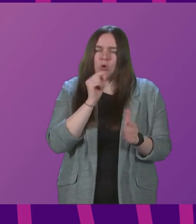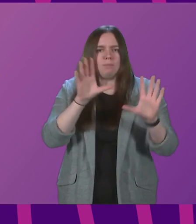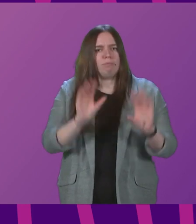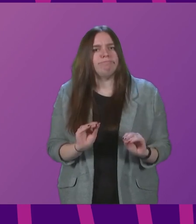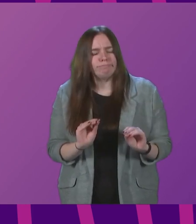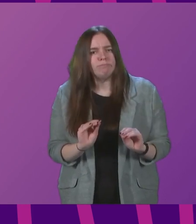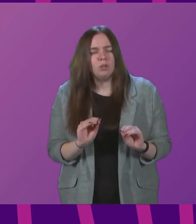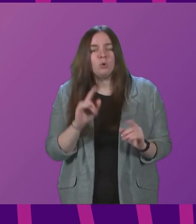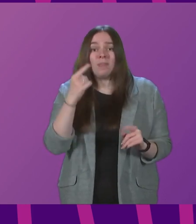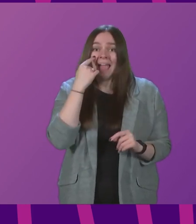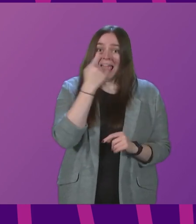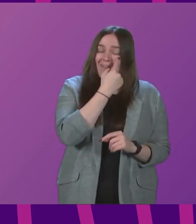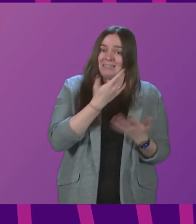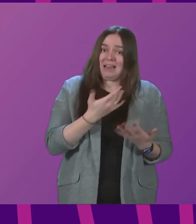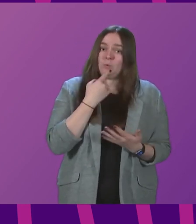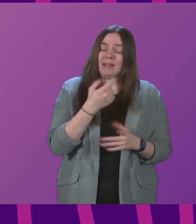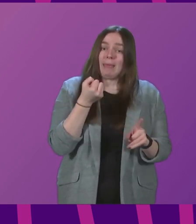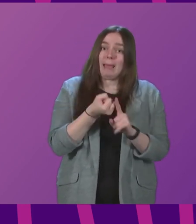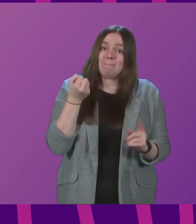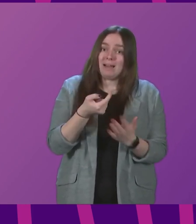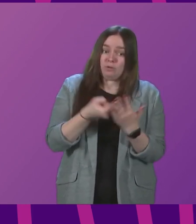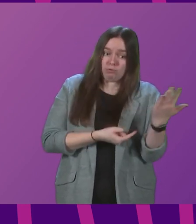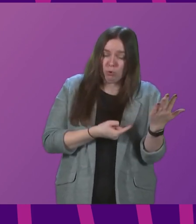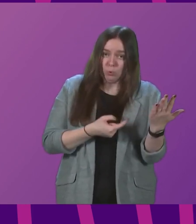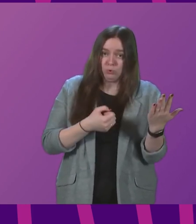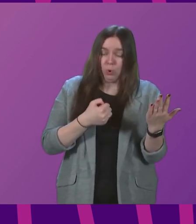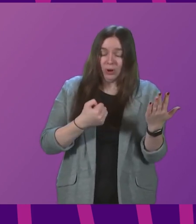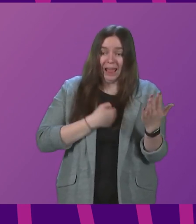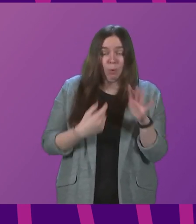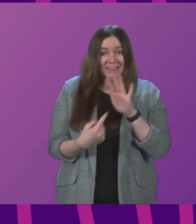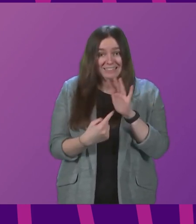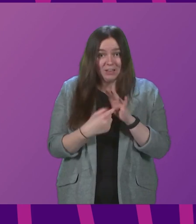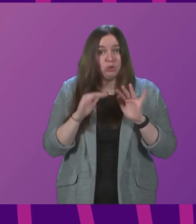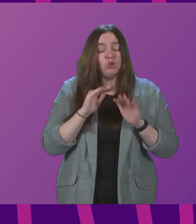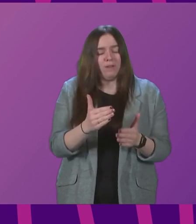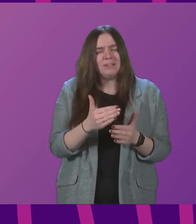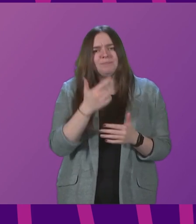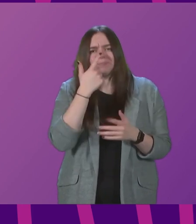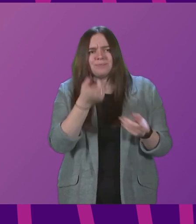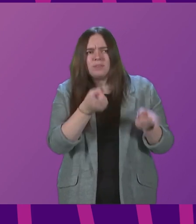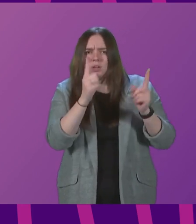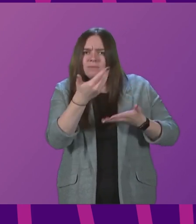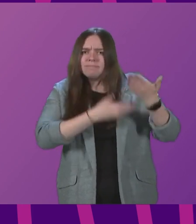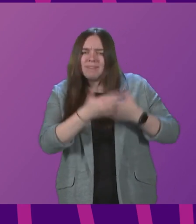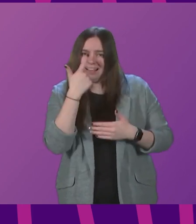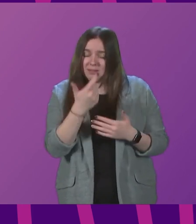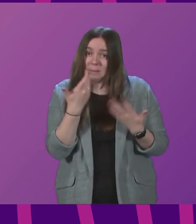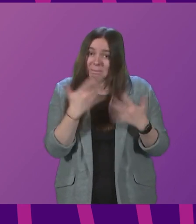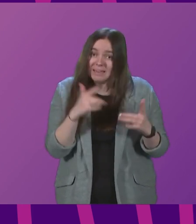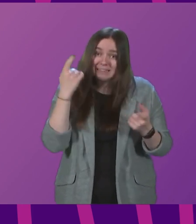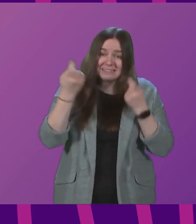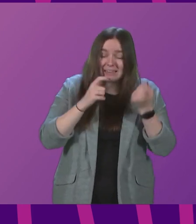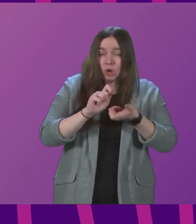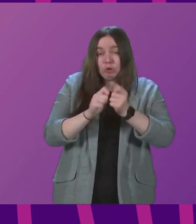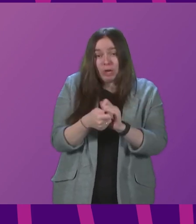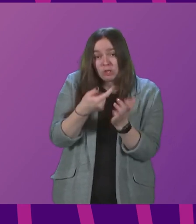given that the evidence is now showing the impact of these rules on our essential services, can the First Minister tell us if she has considered changing